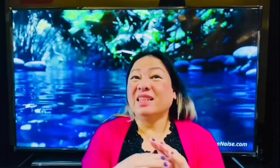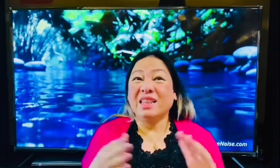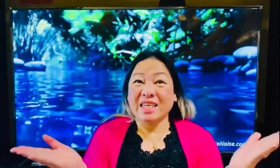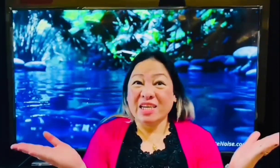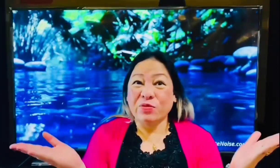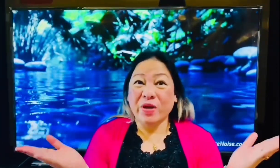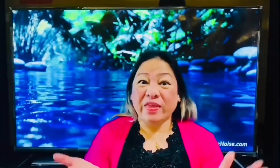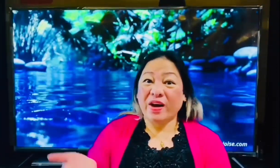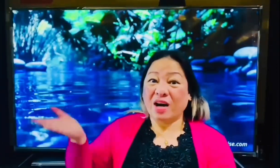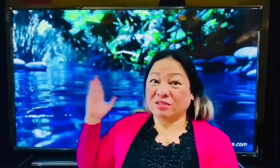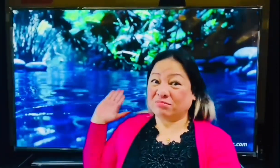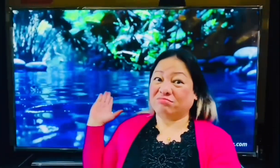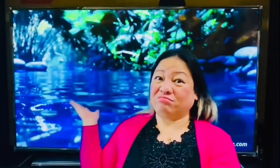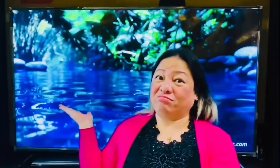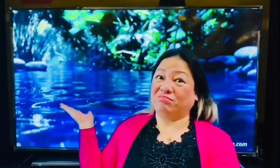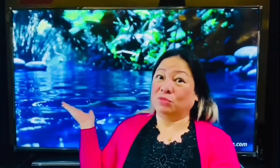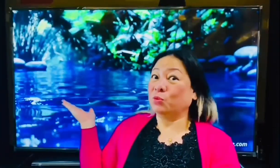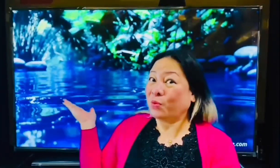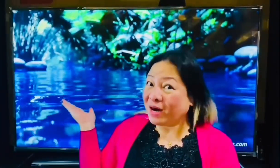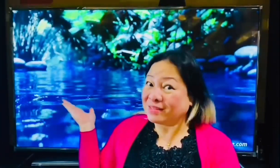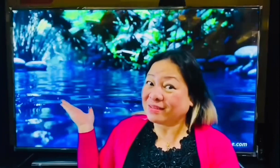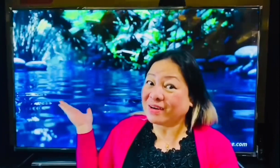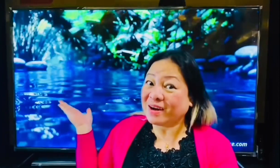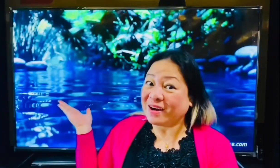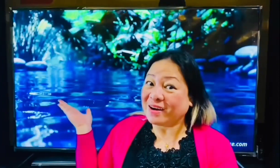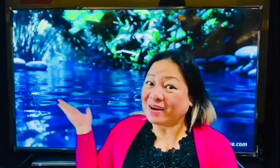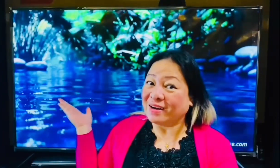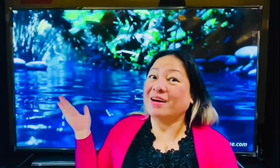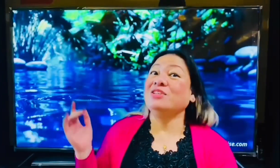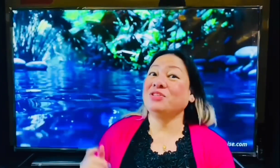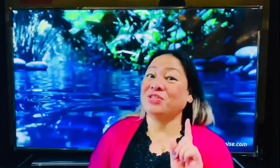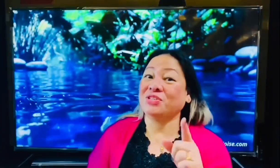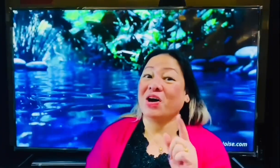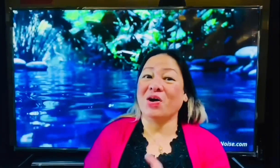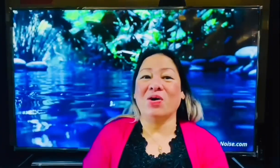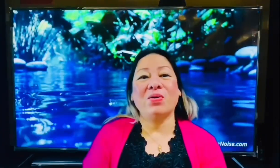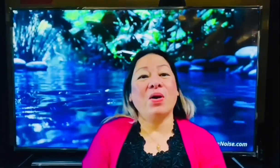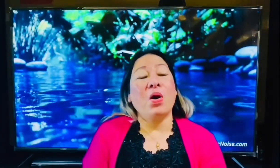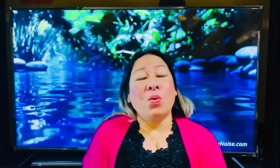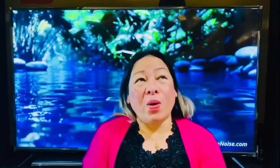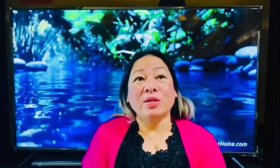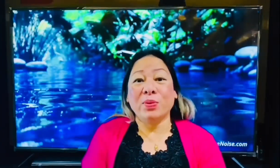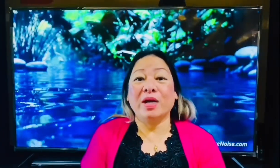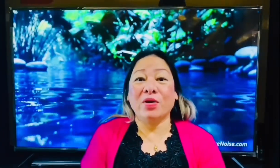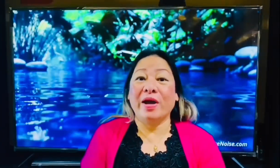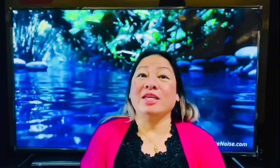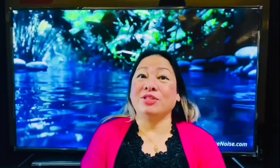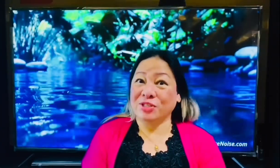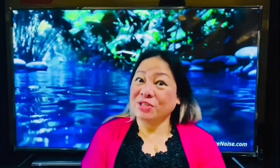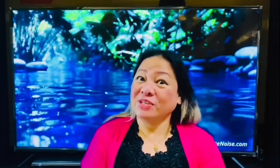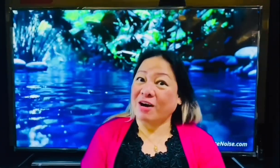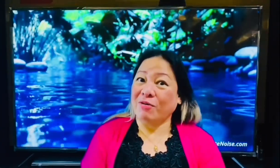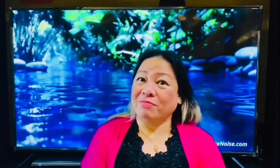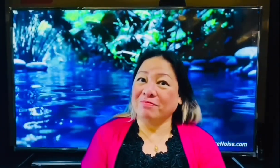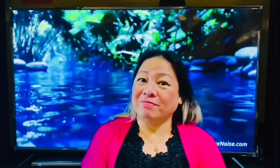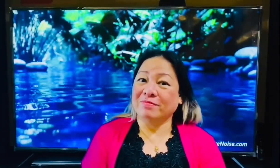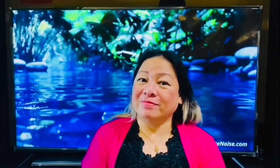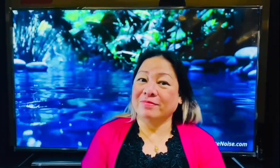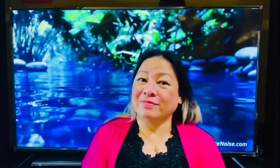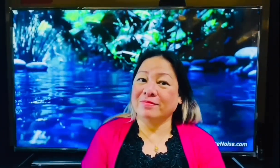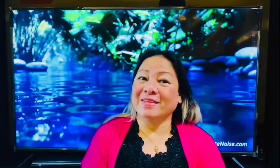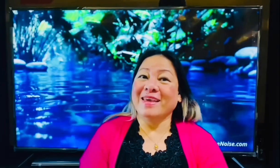cannot live without water so what we are going to do now